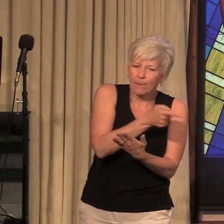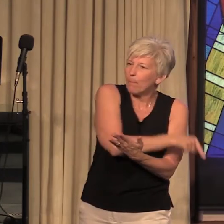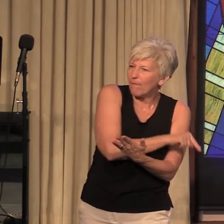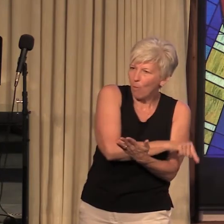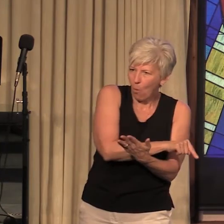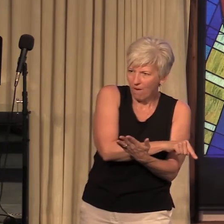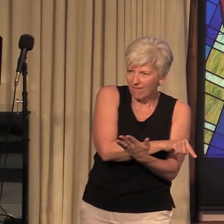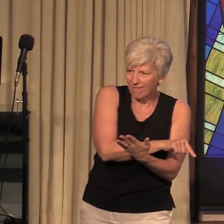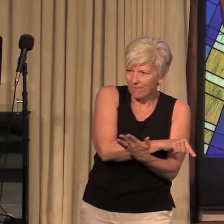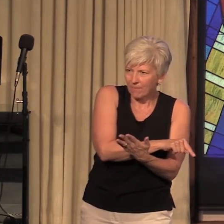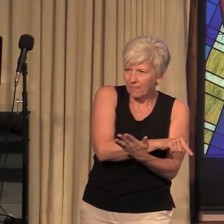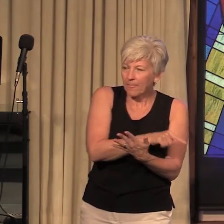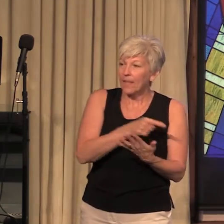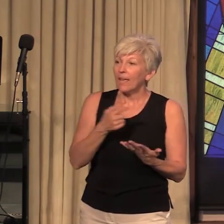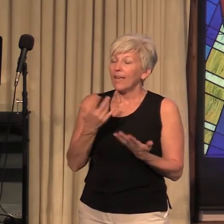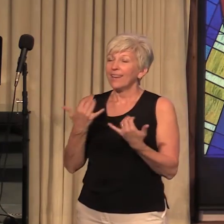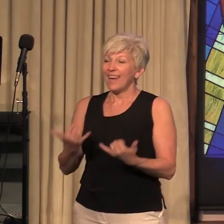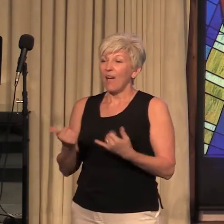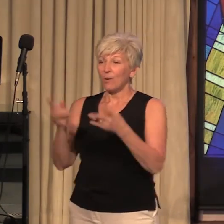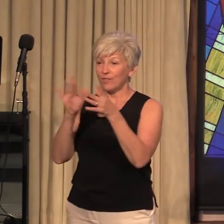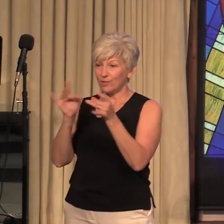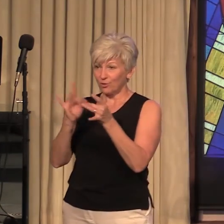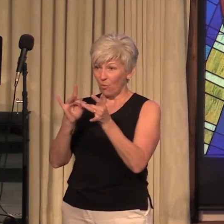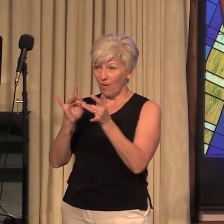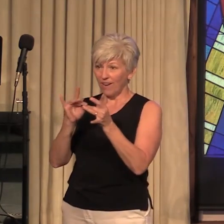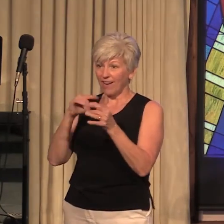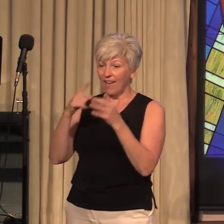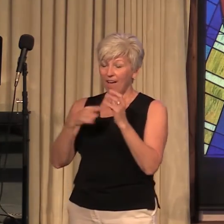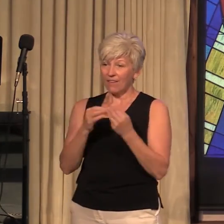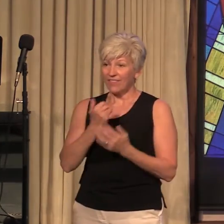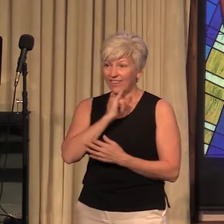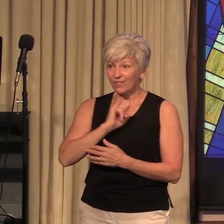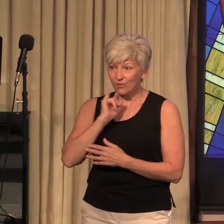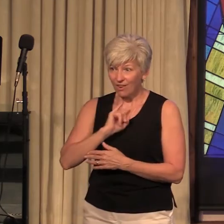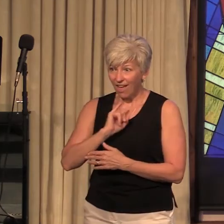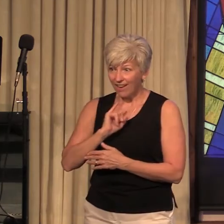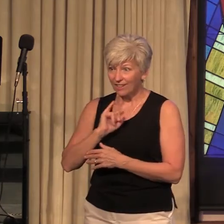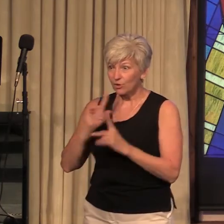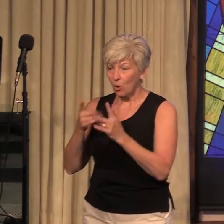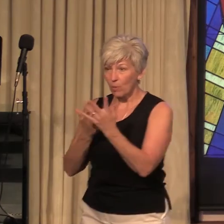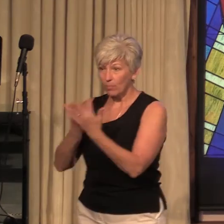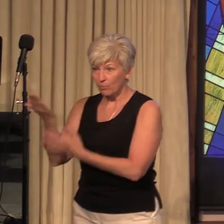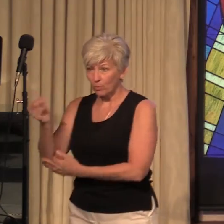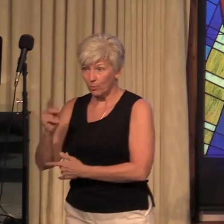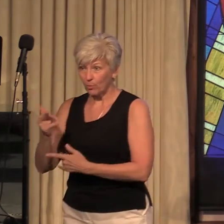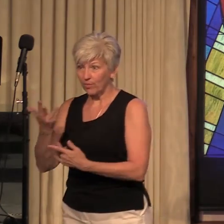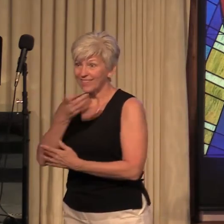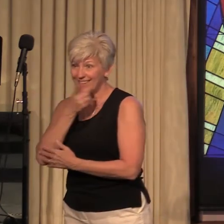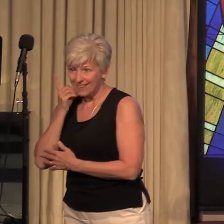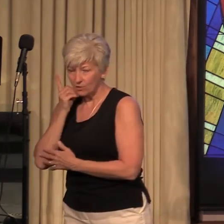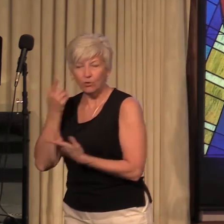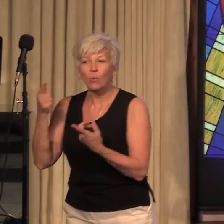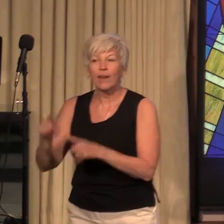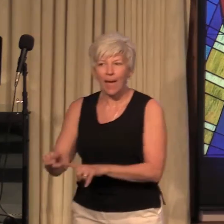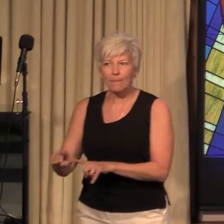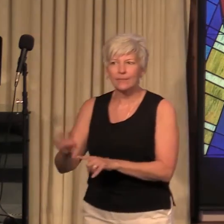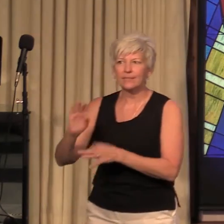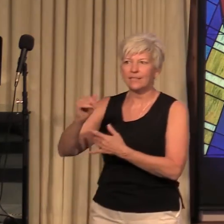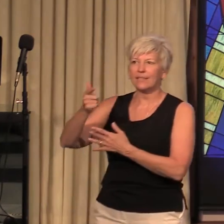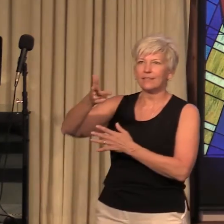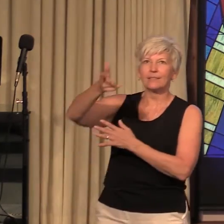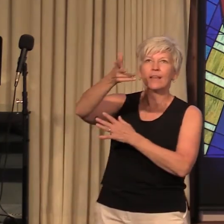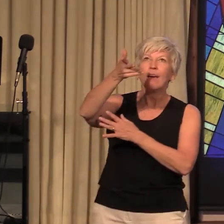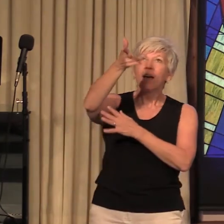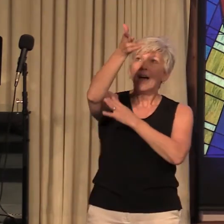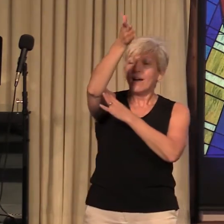now in the story of the Israelites going through the desert what happens is that God calls